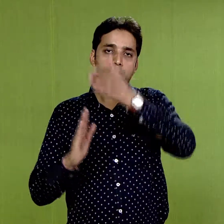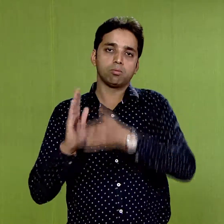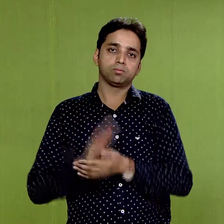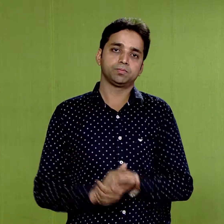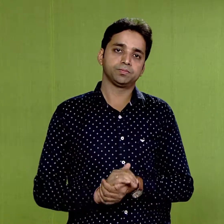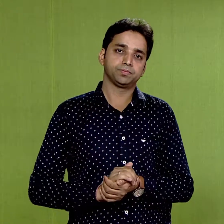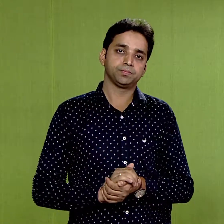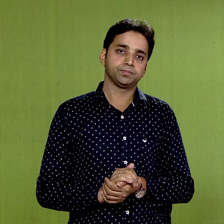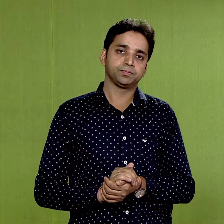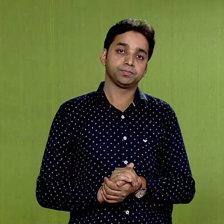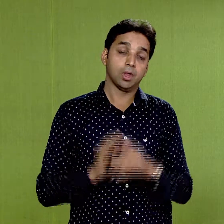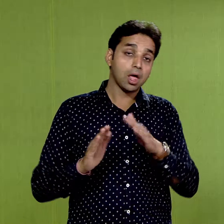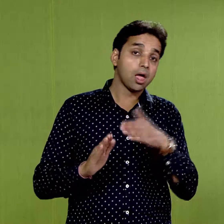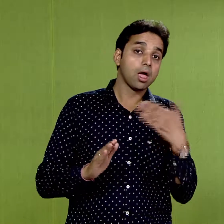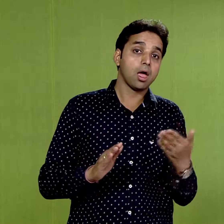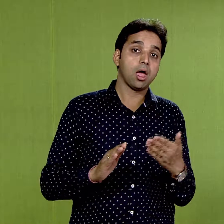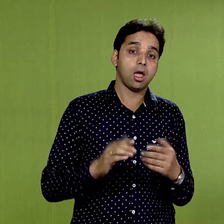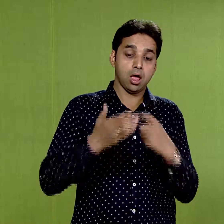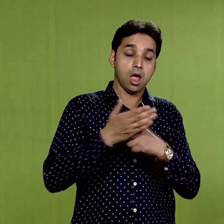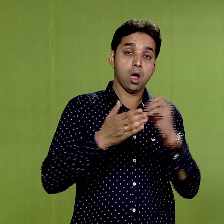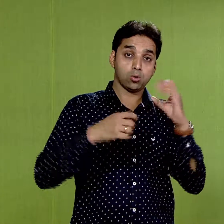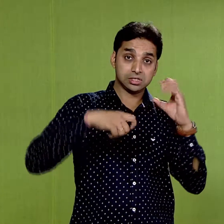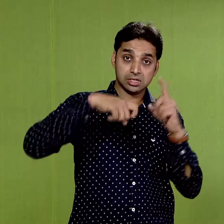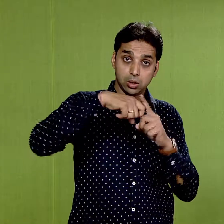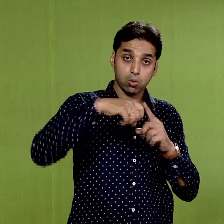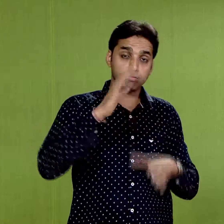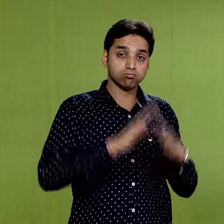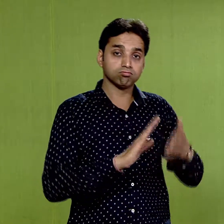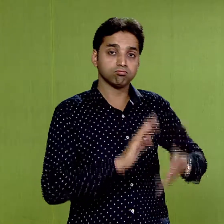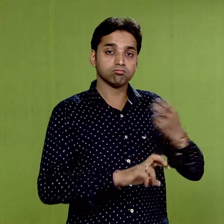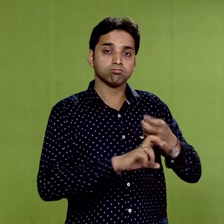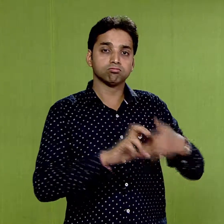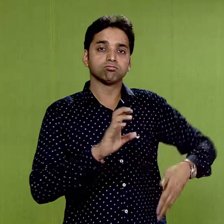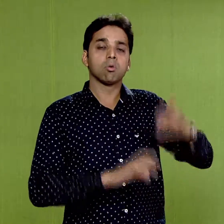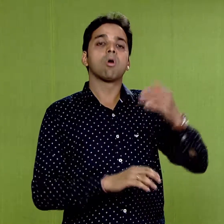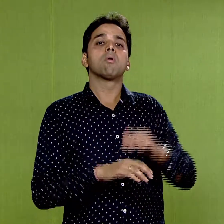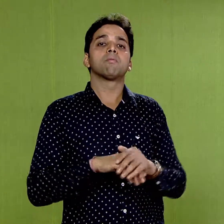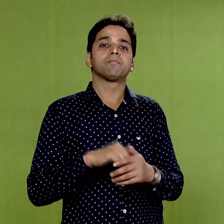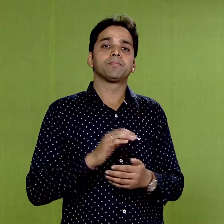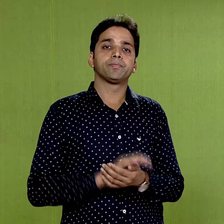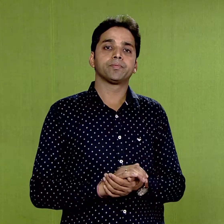and rock surface like roofs and sides.